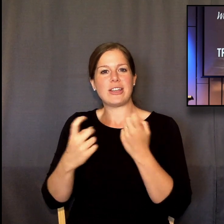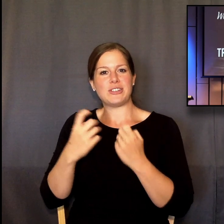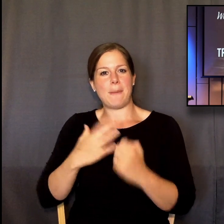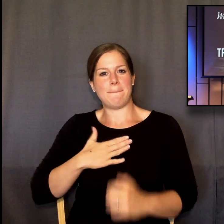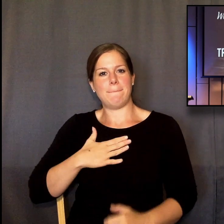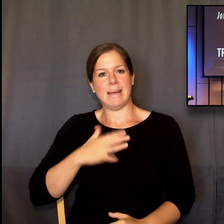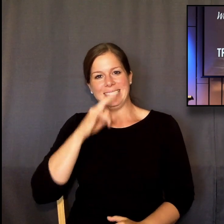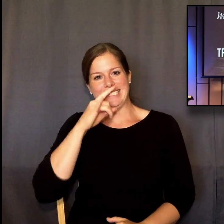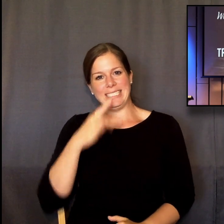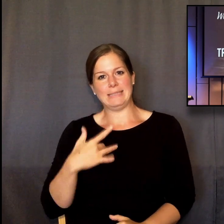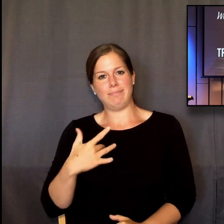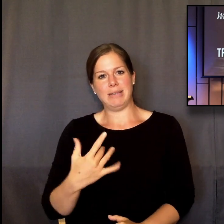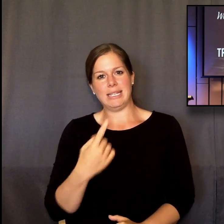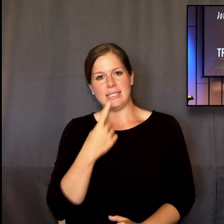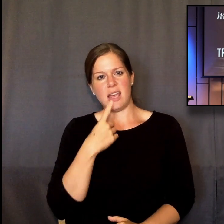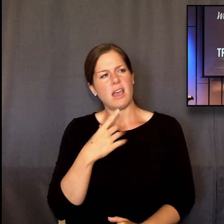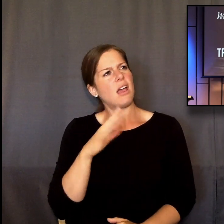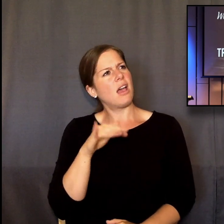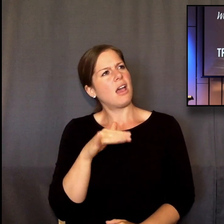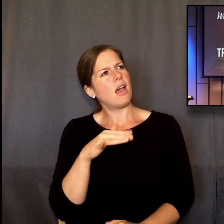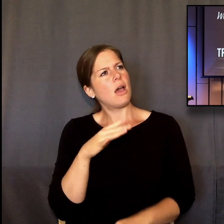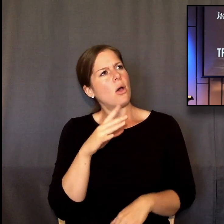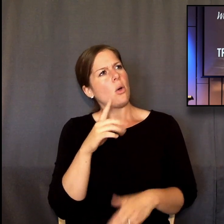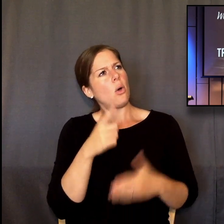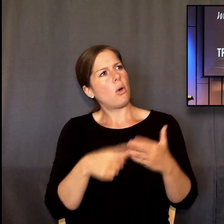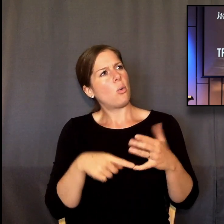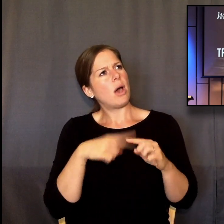what's happening in your head right now is you're going, well, about, what about, what about?